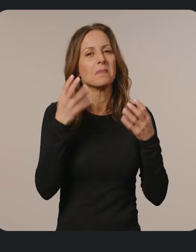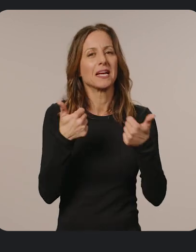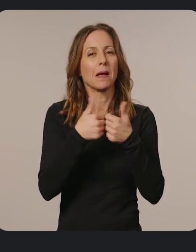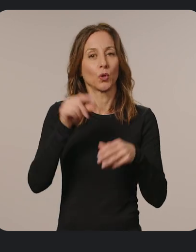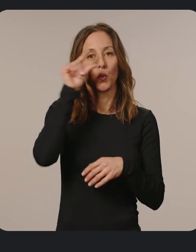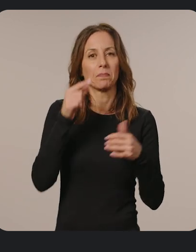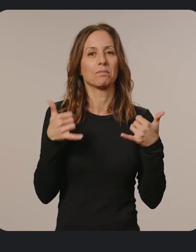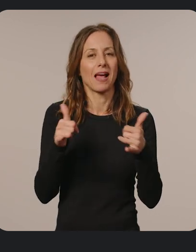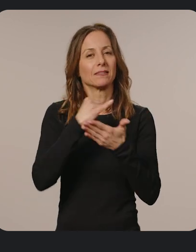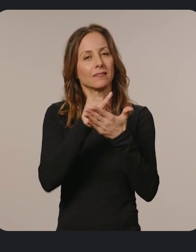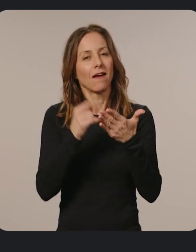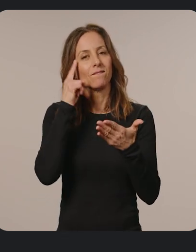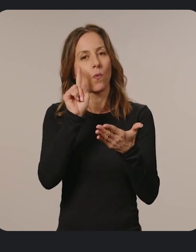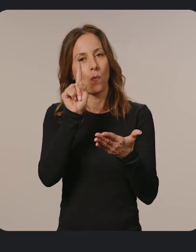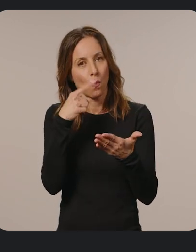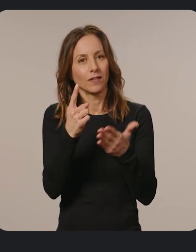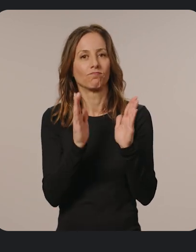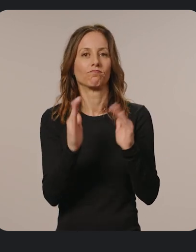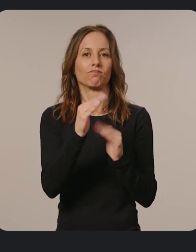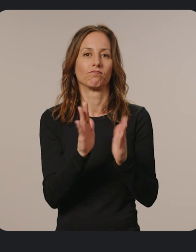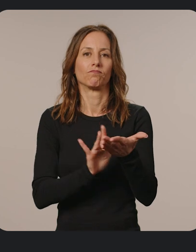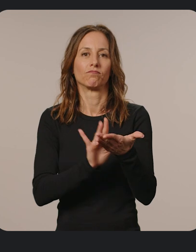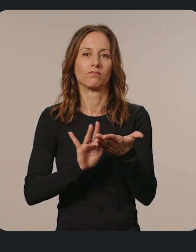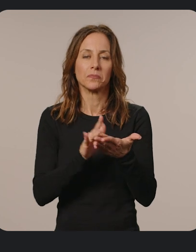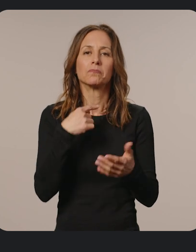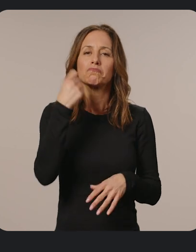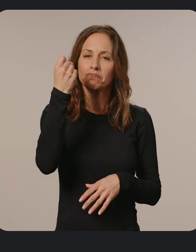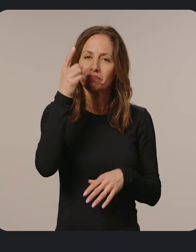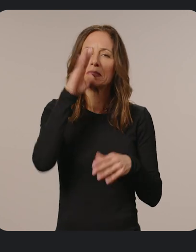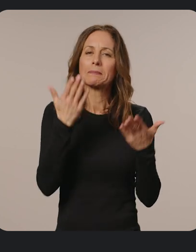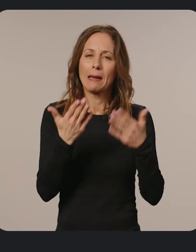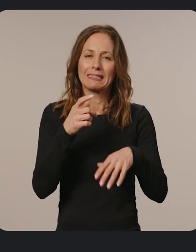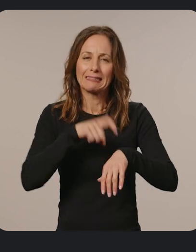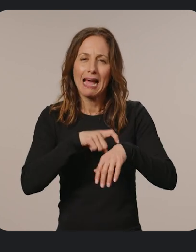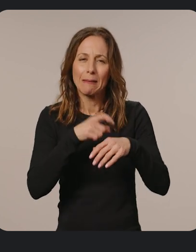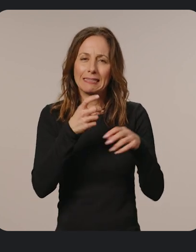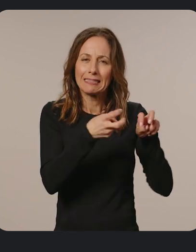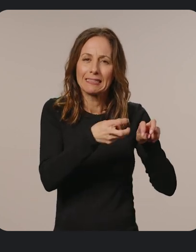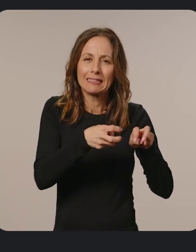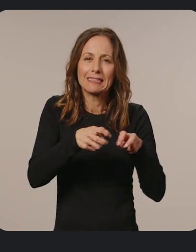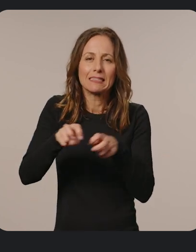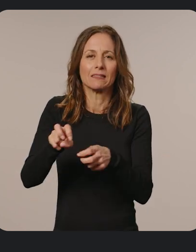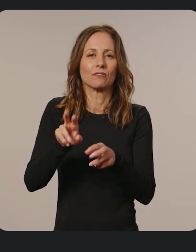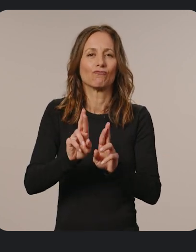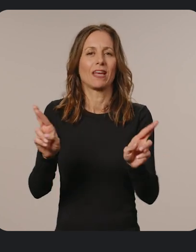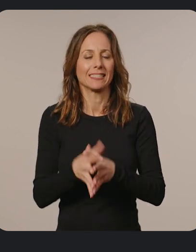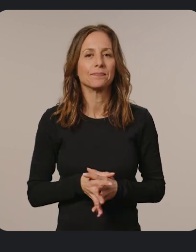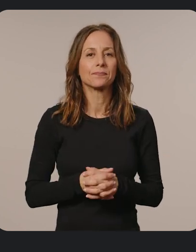many games in Google Play are designed only for touch screens, and we understand it might take some time to get your